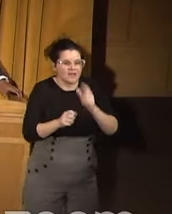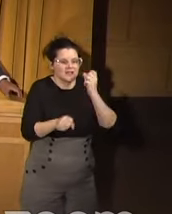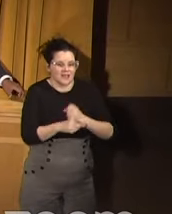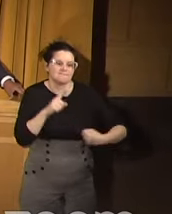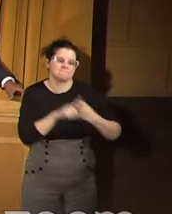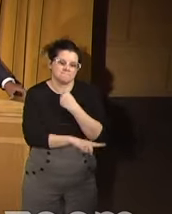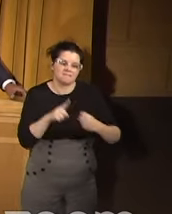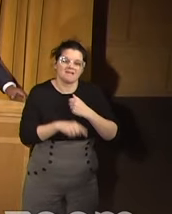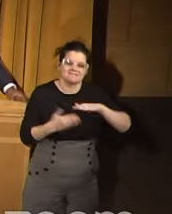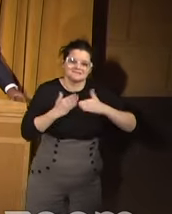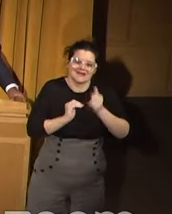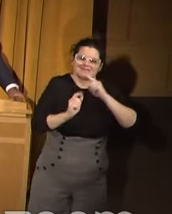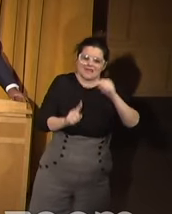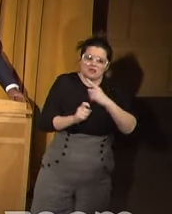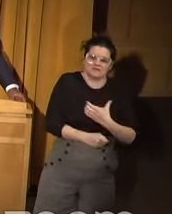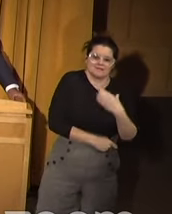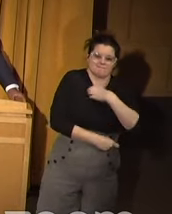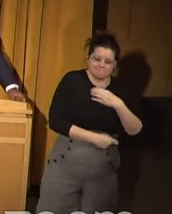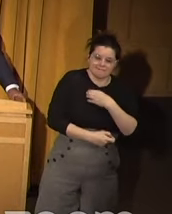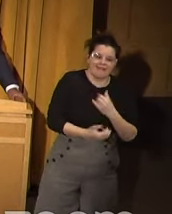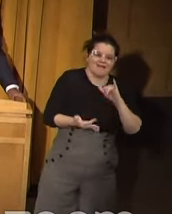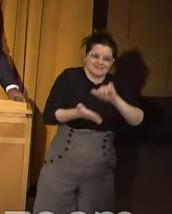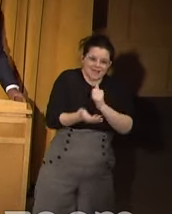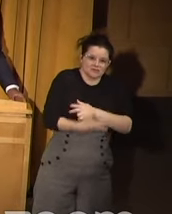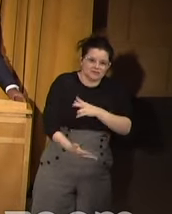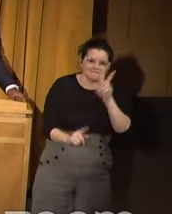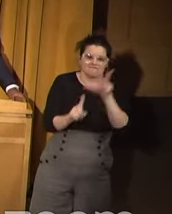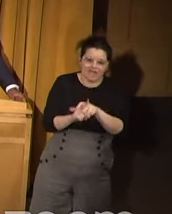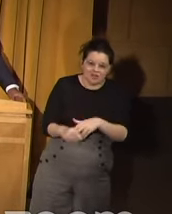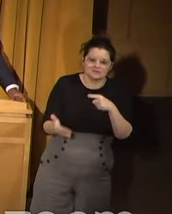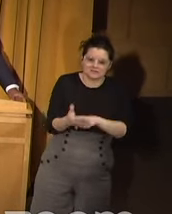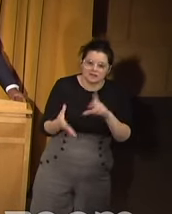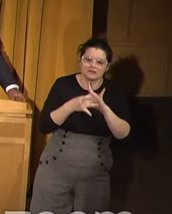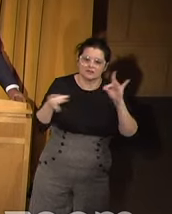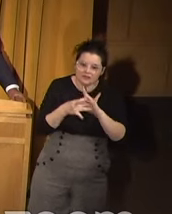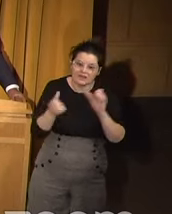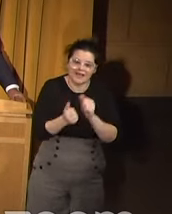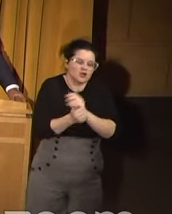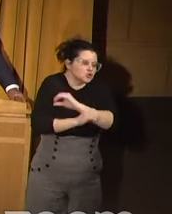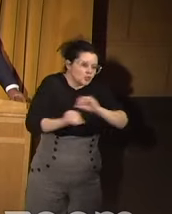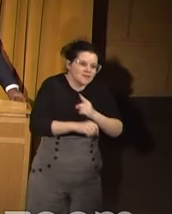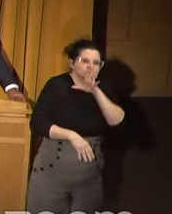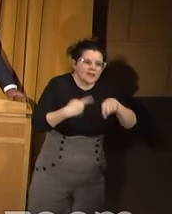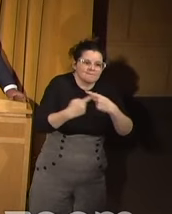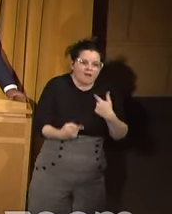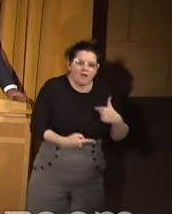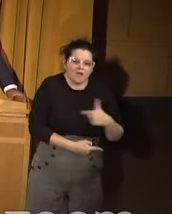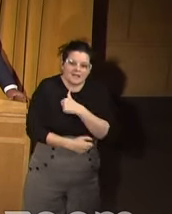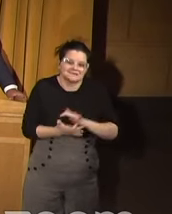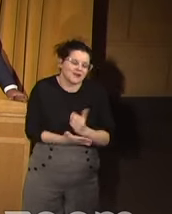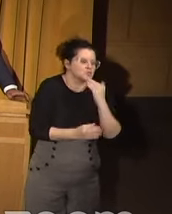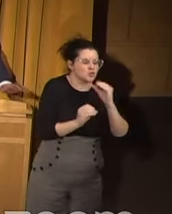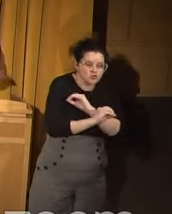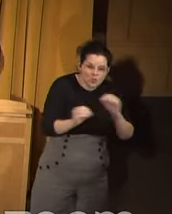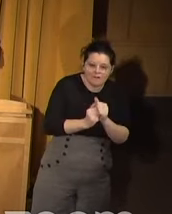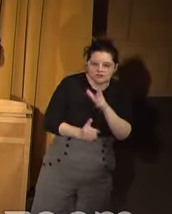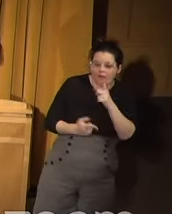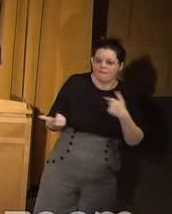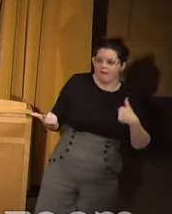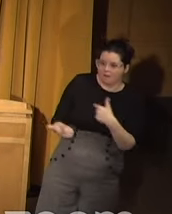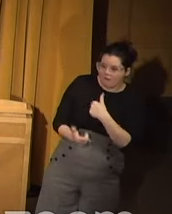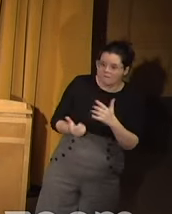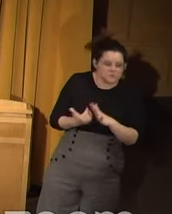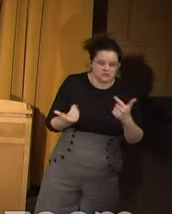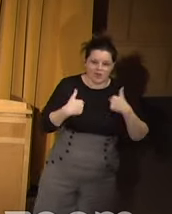beat in this city. That's what the complaint, that's what they filed and said about. But nobody can talk about us. Nobody can talk about us.